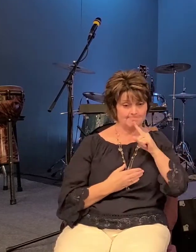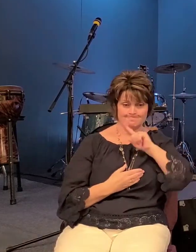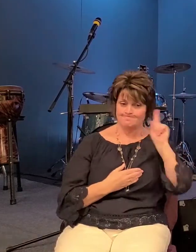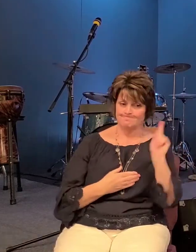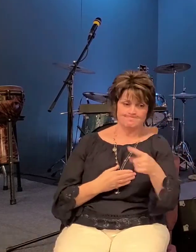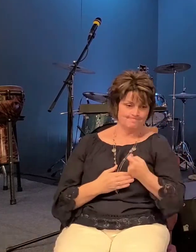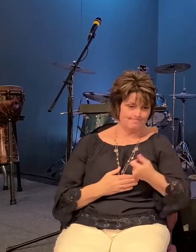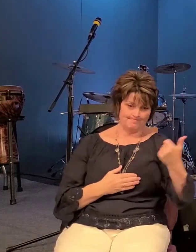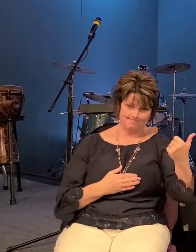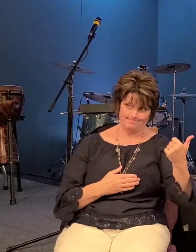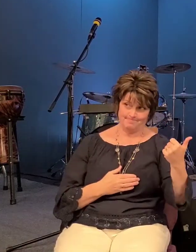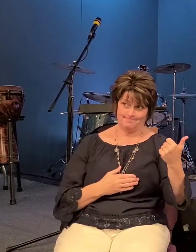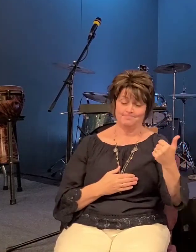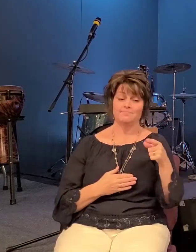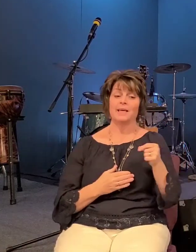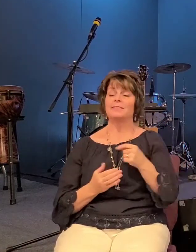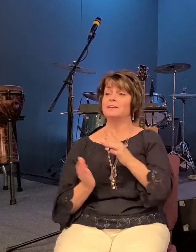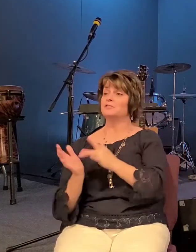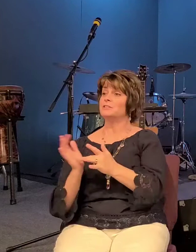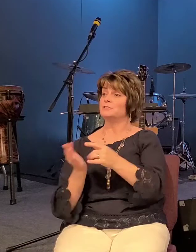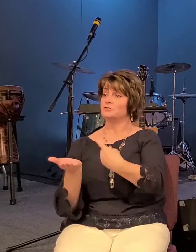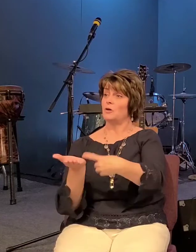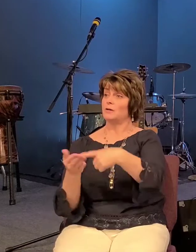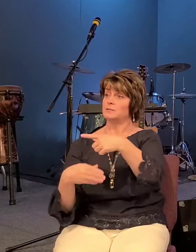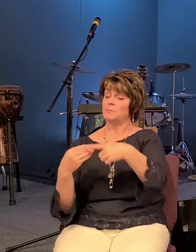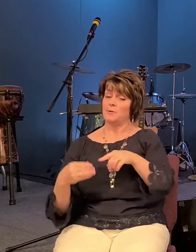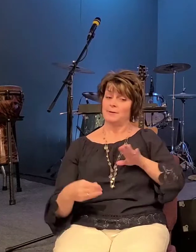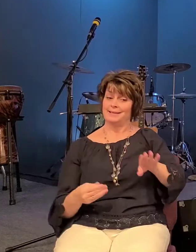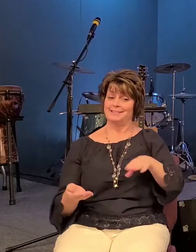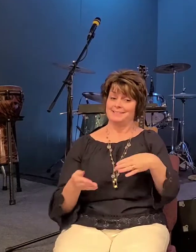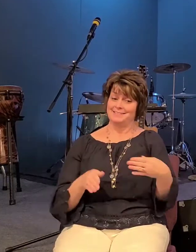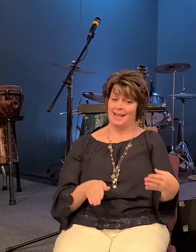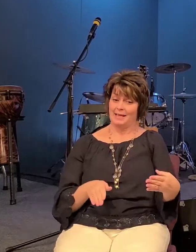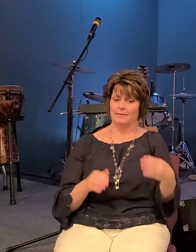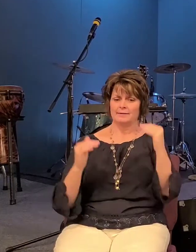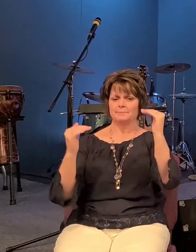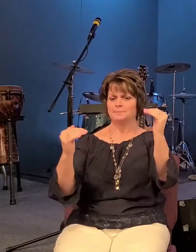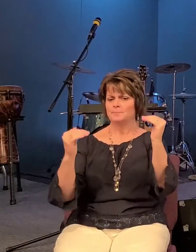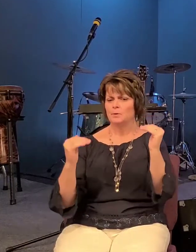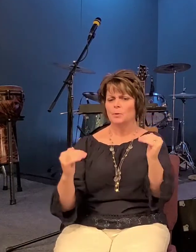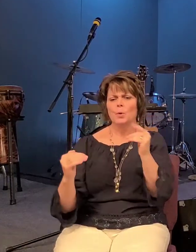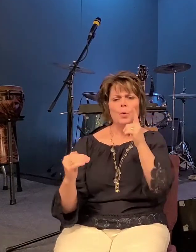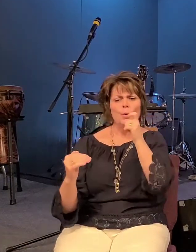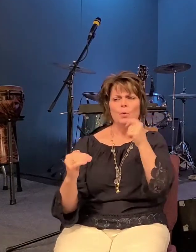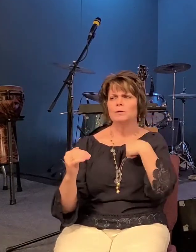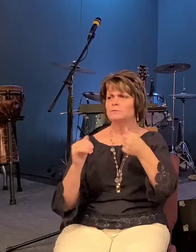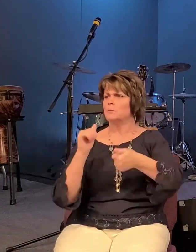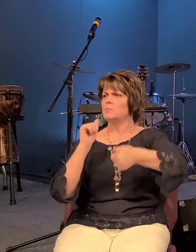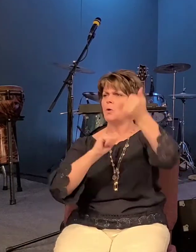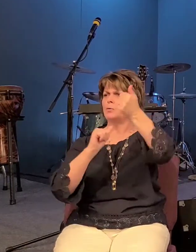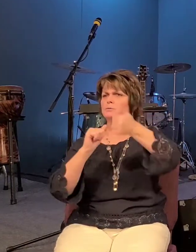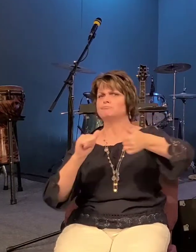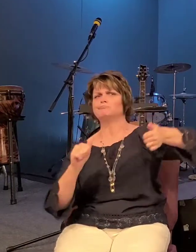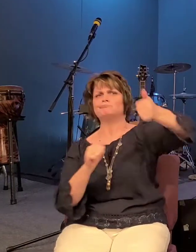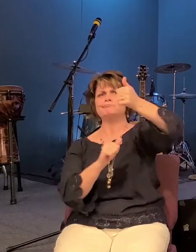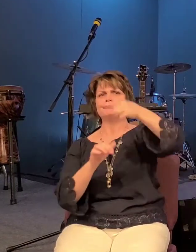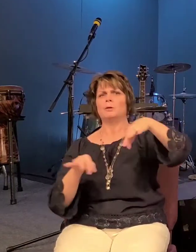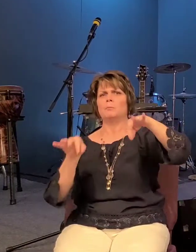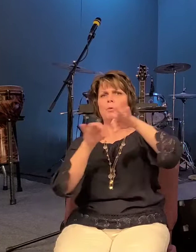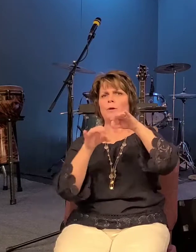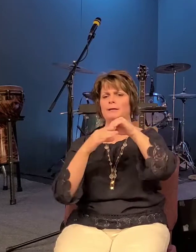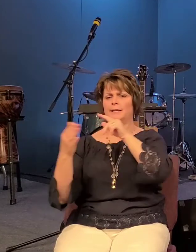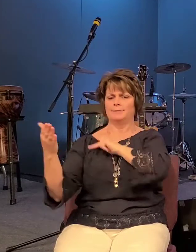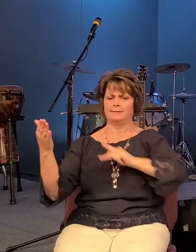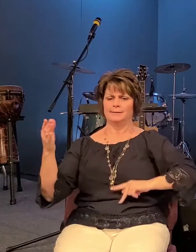who's the greatest in the greatest kingdom and then finally those who were healing and